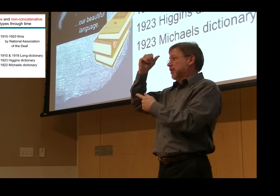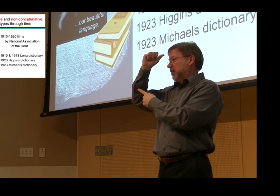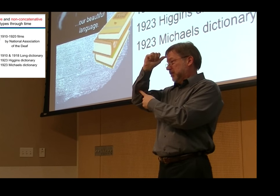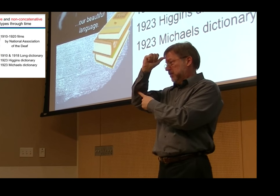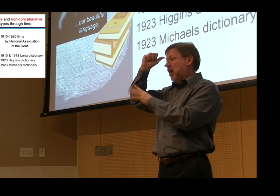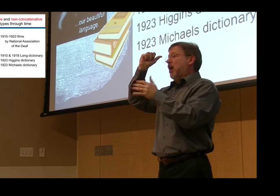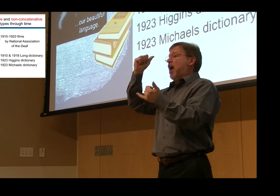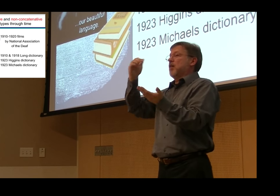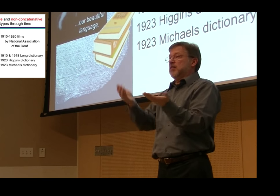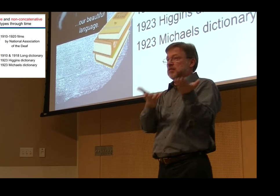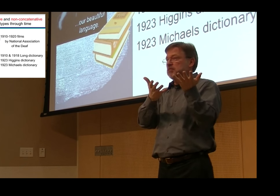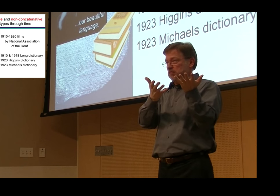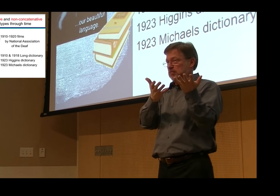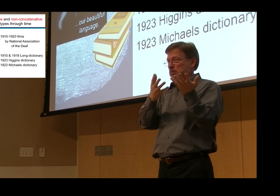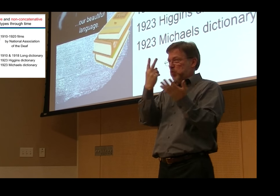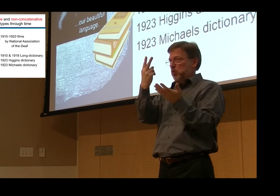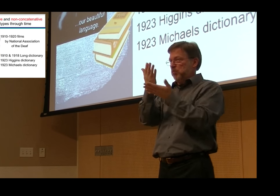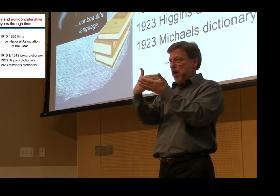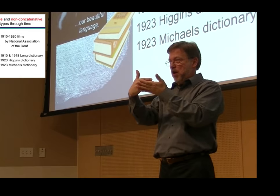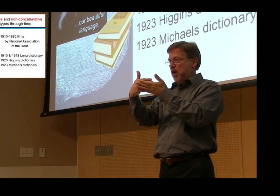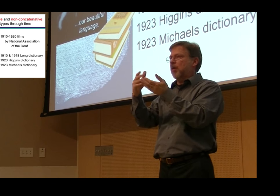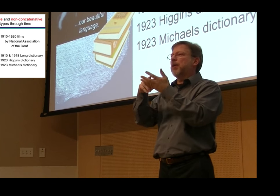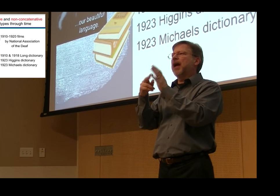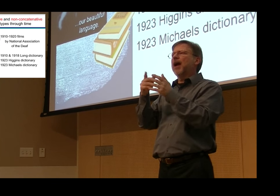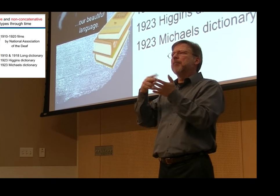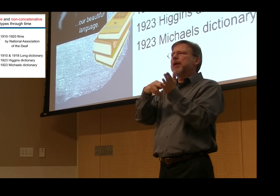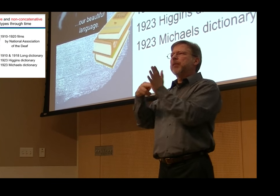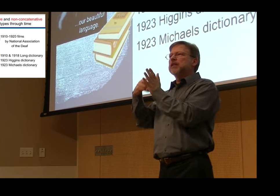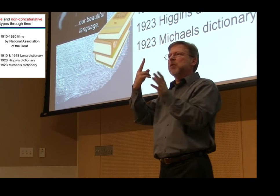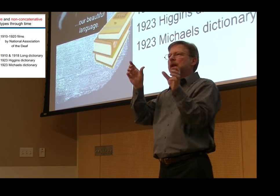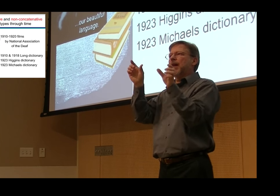French sign language that show its relationship to American Sign Language's form.